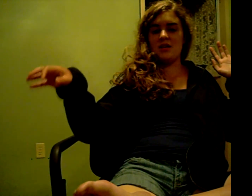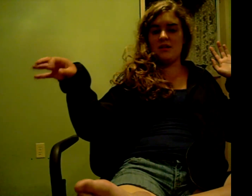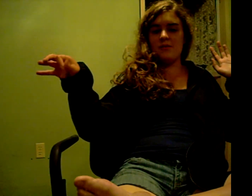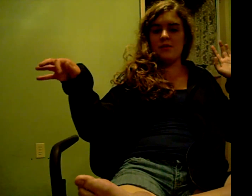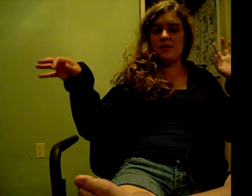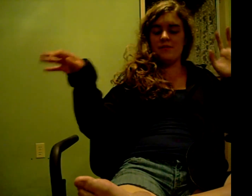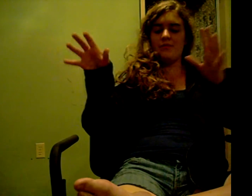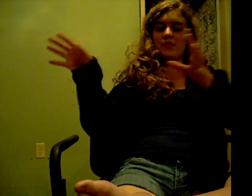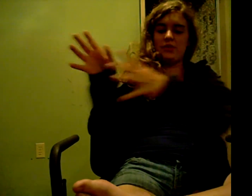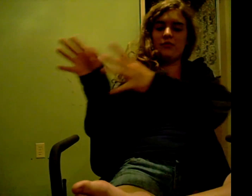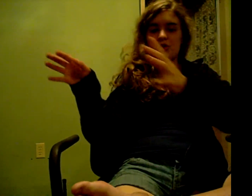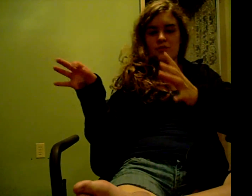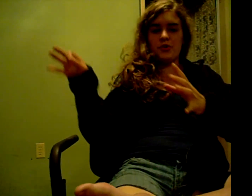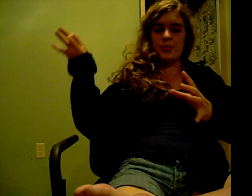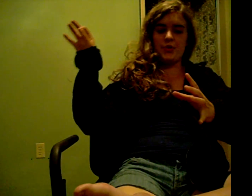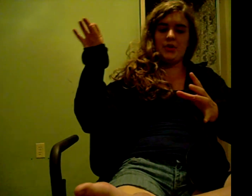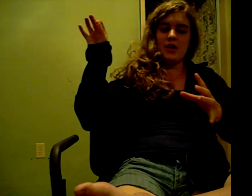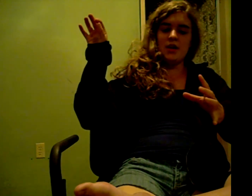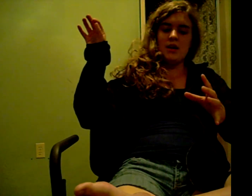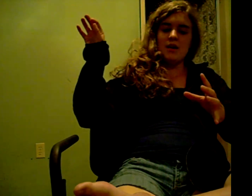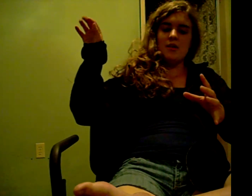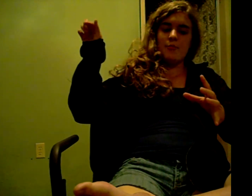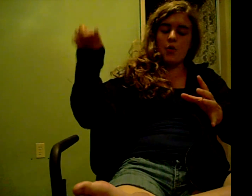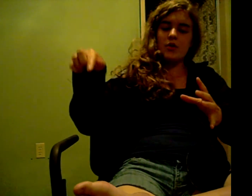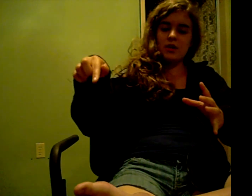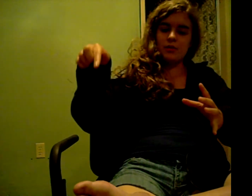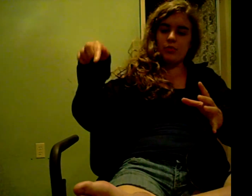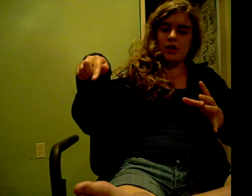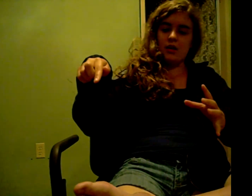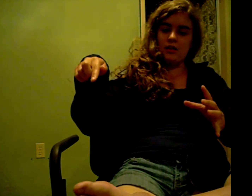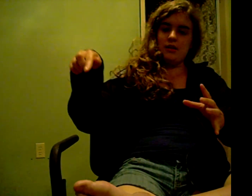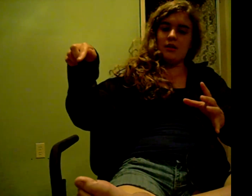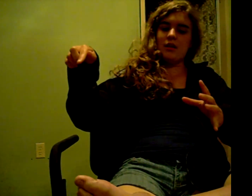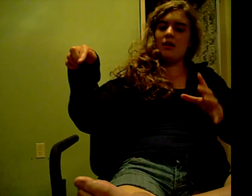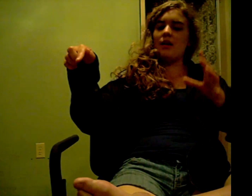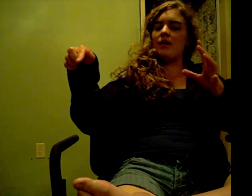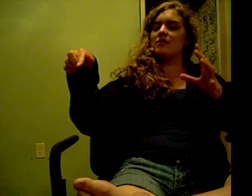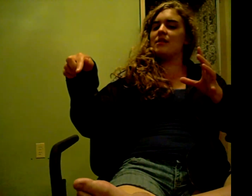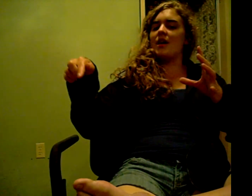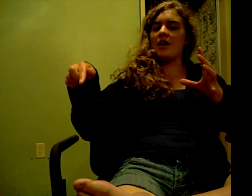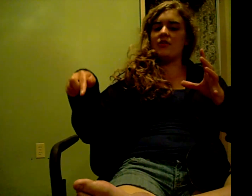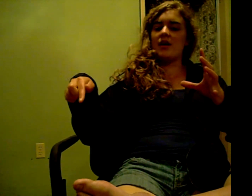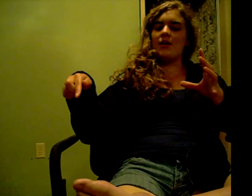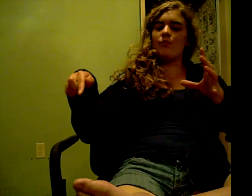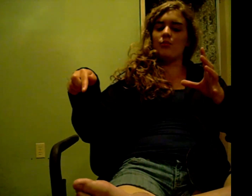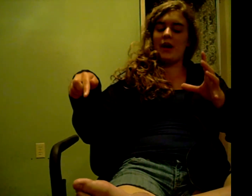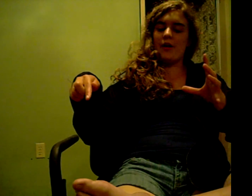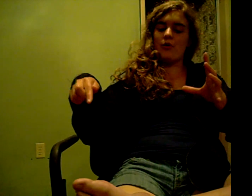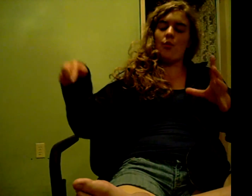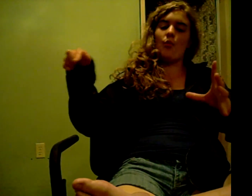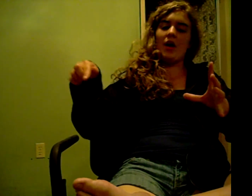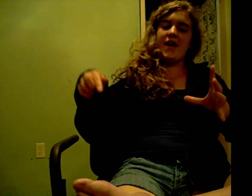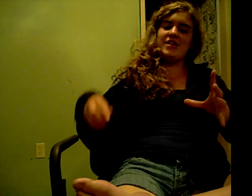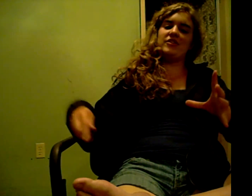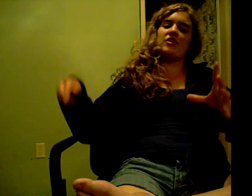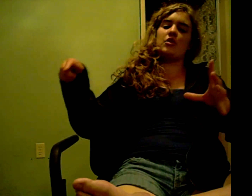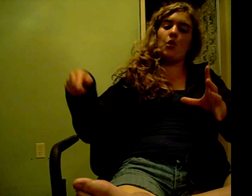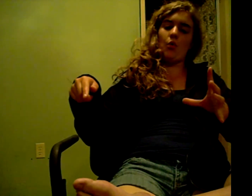with the fridge door open, poking the bread and saying out loud, why is it cold?